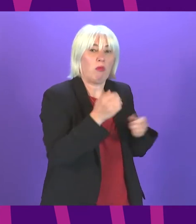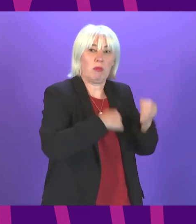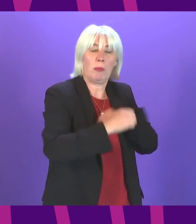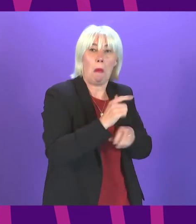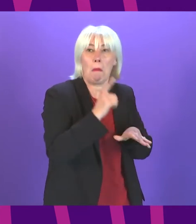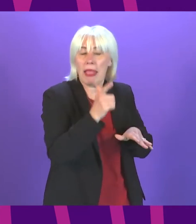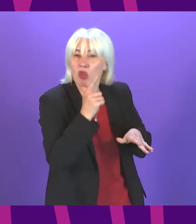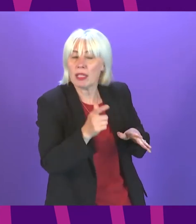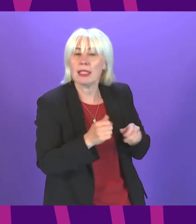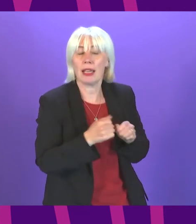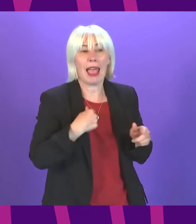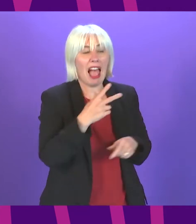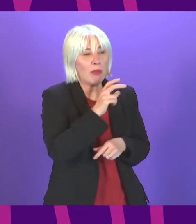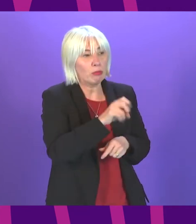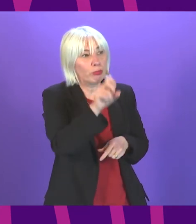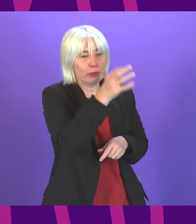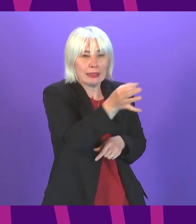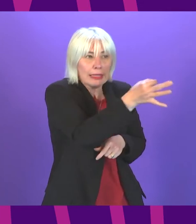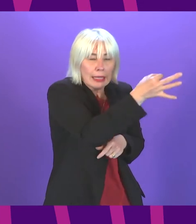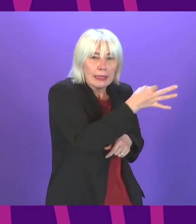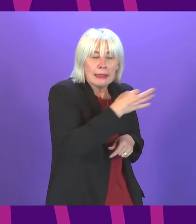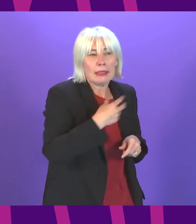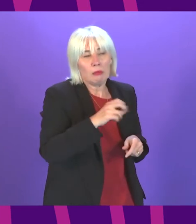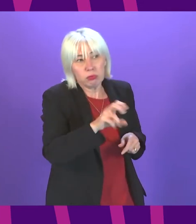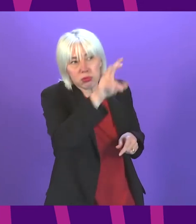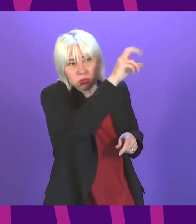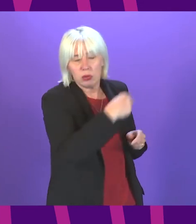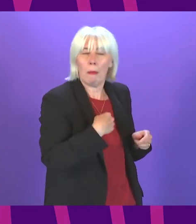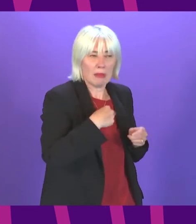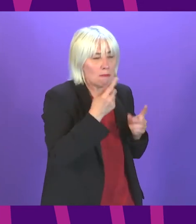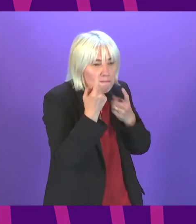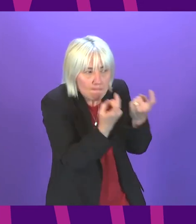Butte many of which have invested in community renewable energy schemes when I first moved to